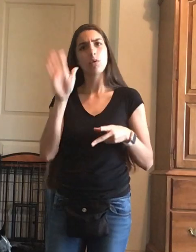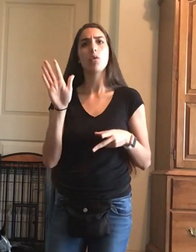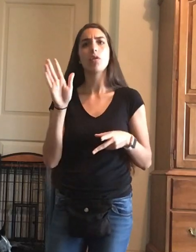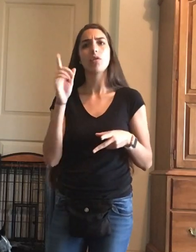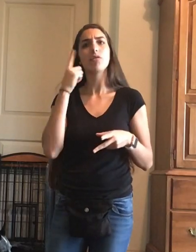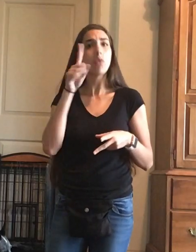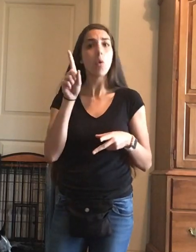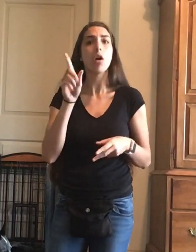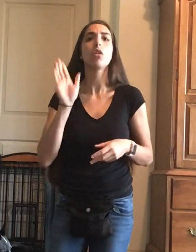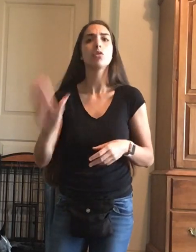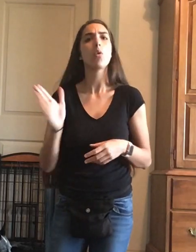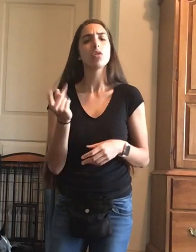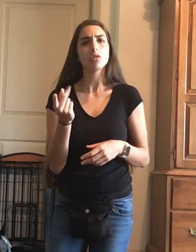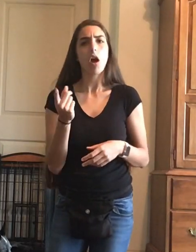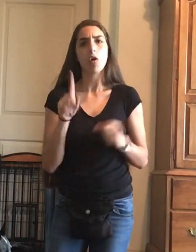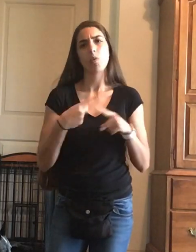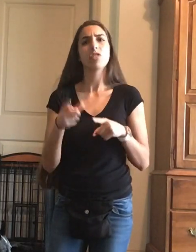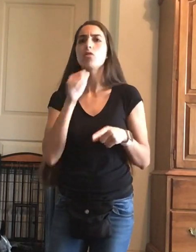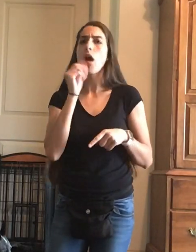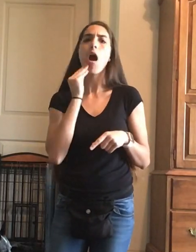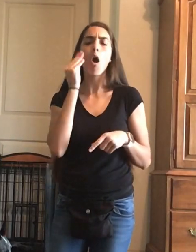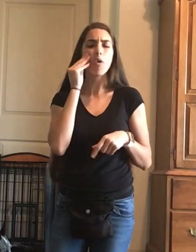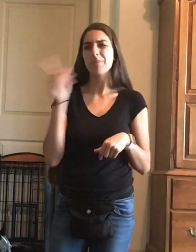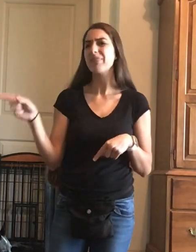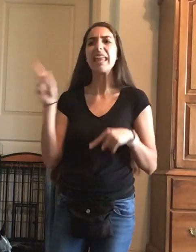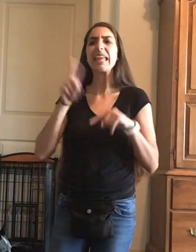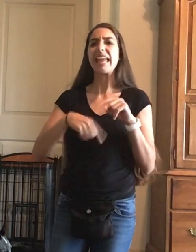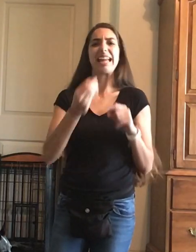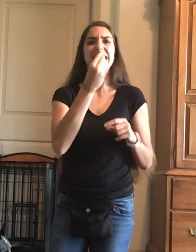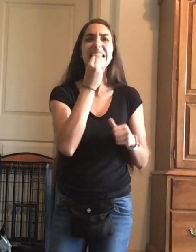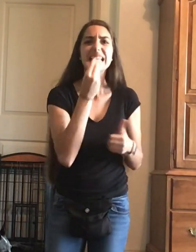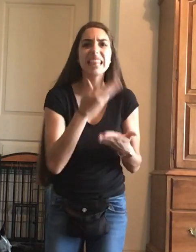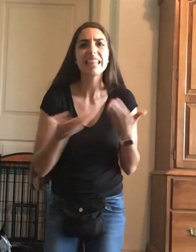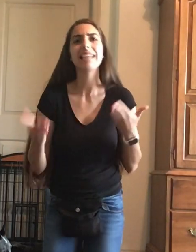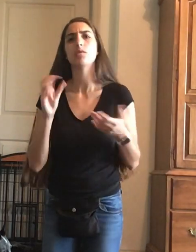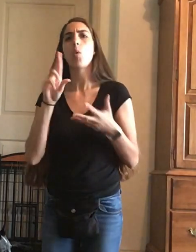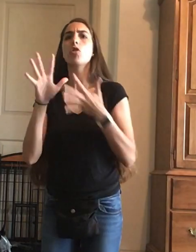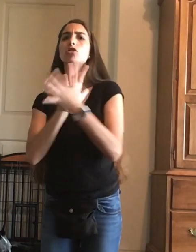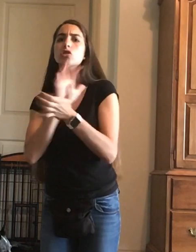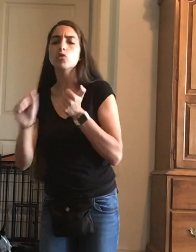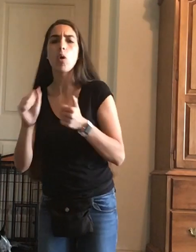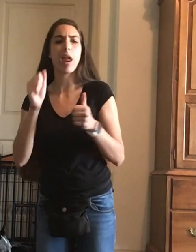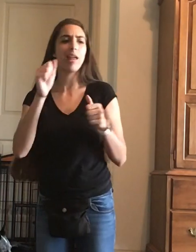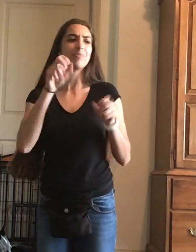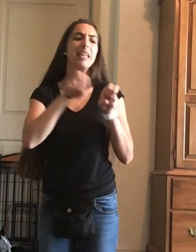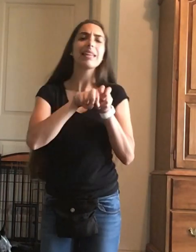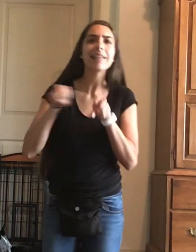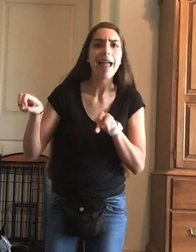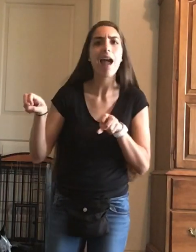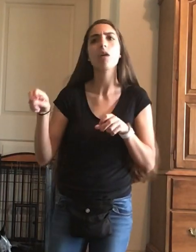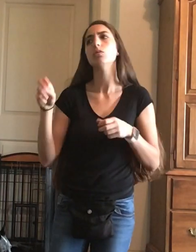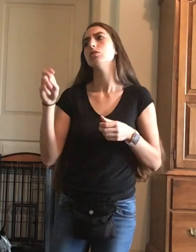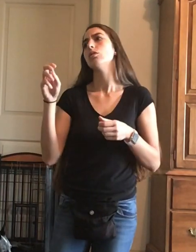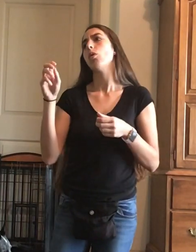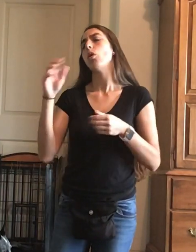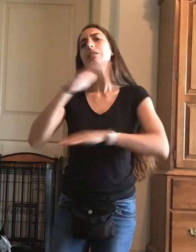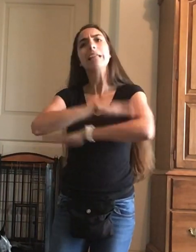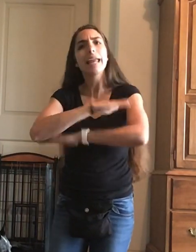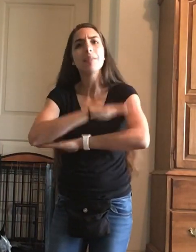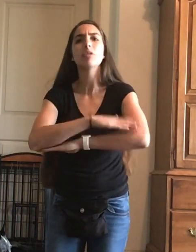is just a safe place for your dog when you're not home. They can't eat things or destroy, you know, the couch or table,